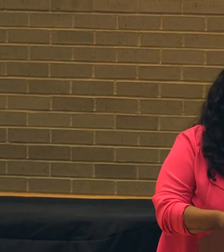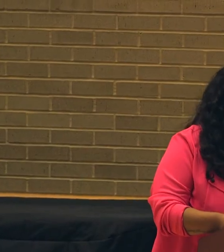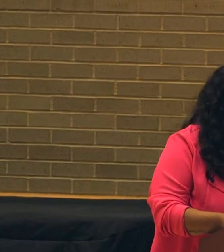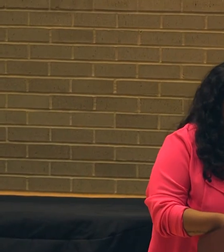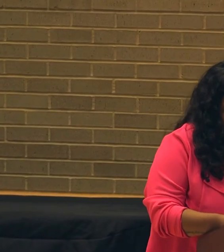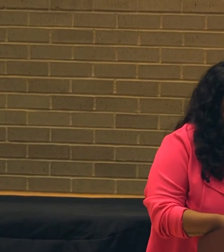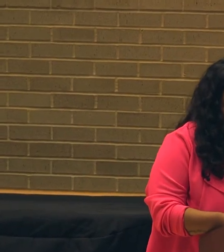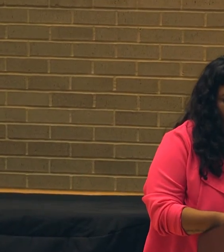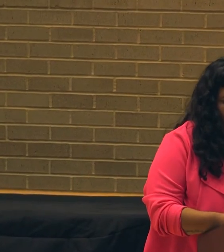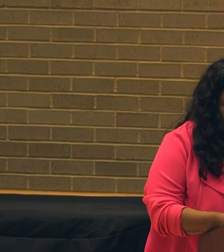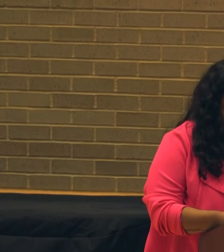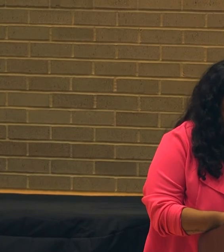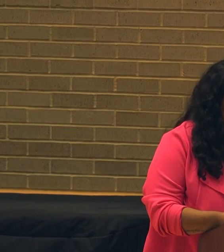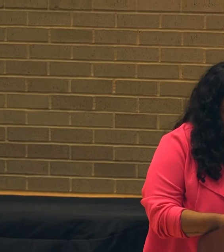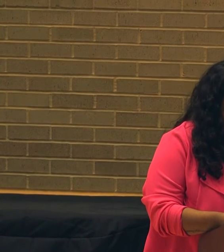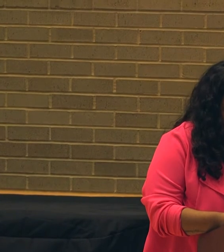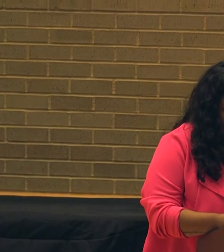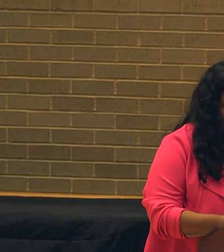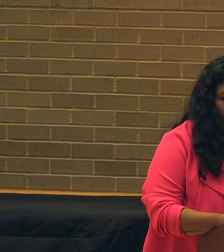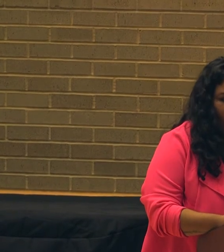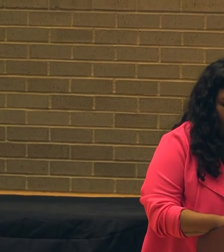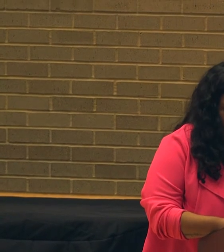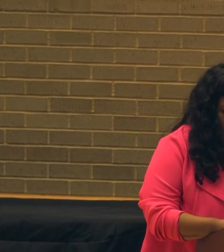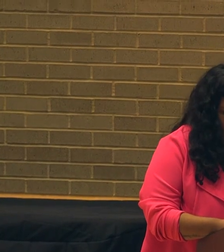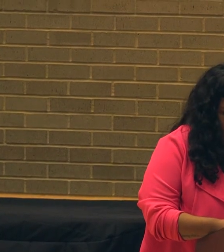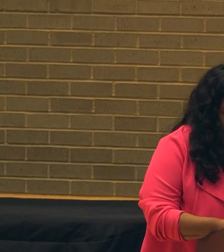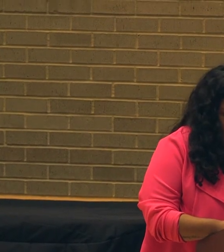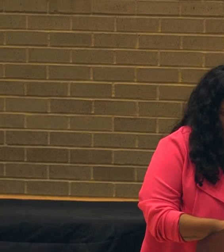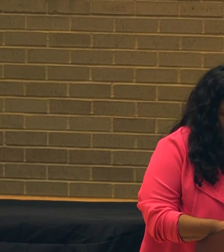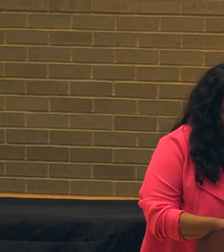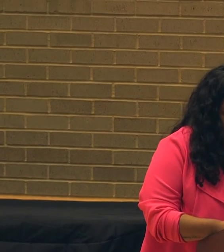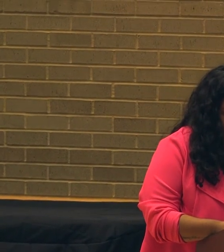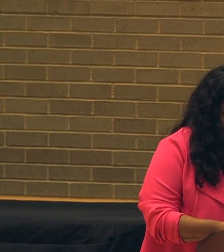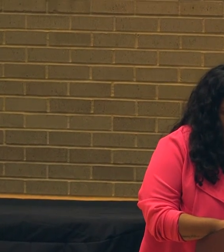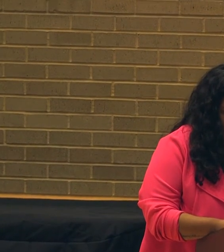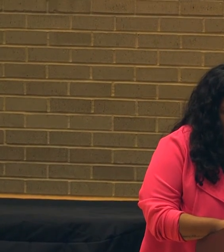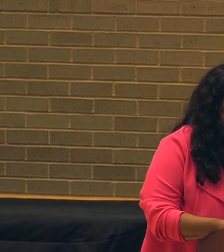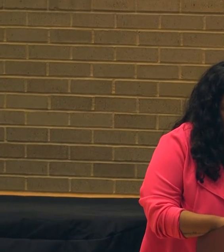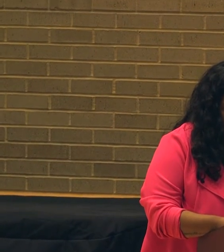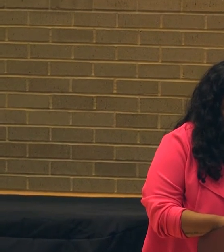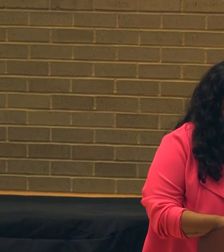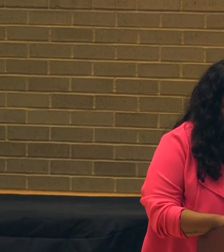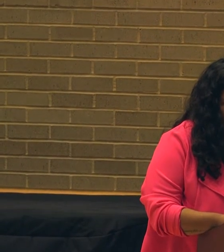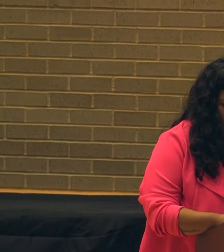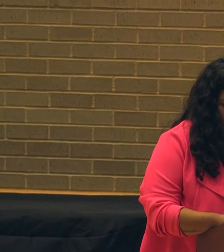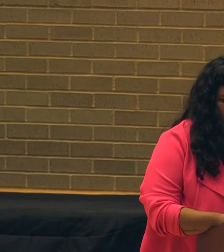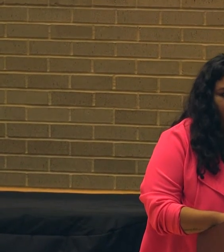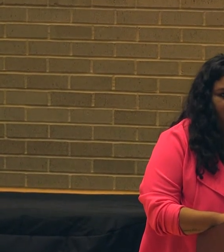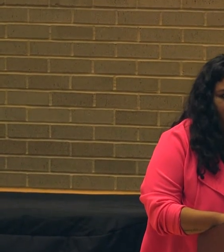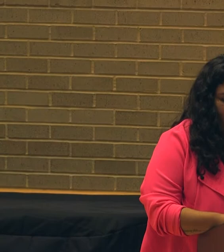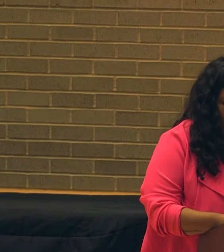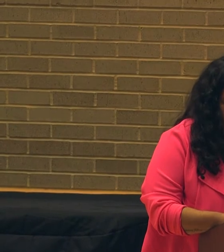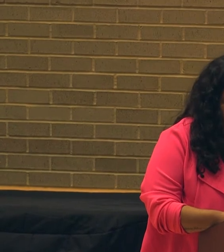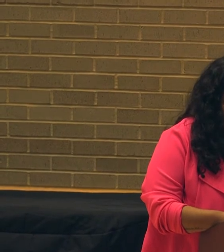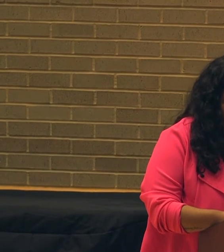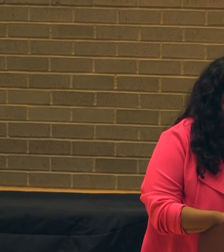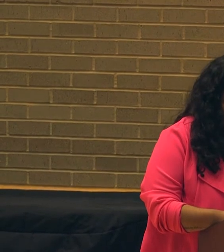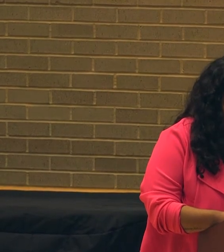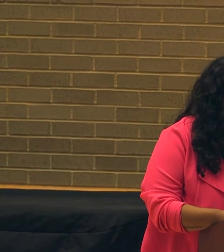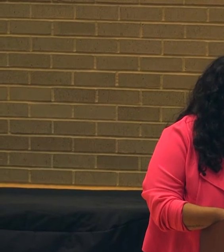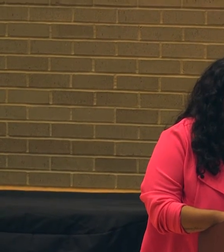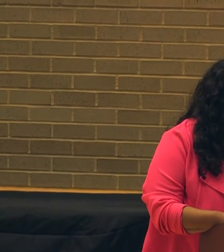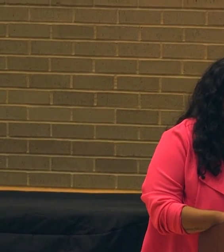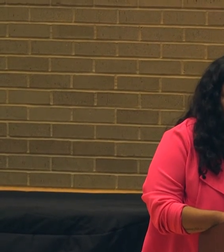Thank you, Melissa, and hello, everyone. Thank you for joining Diverse Works and Cynthia Woods-Mitchell Center for the Arts for the Spring 2022